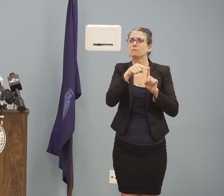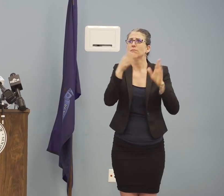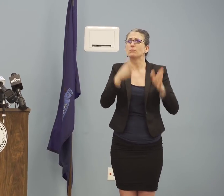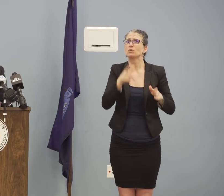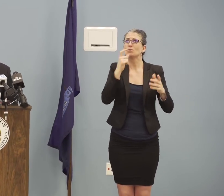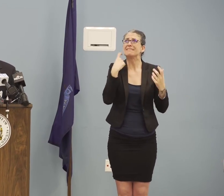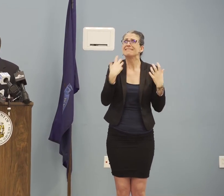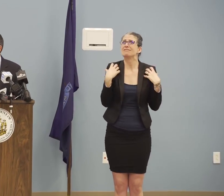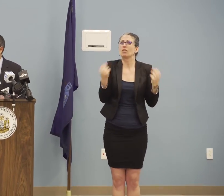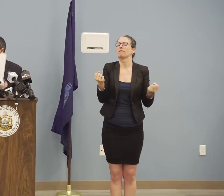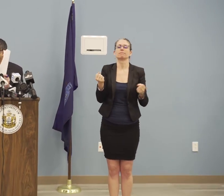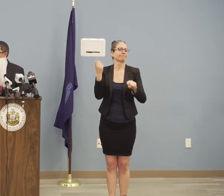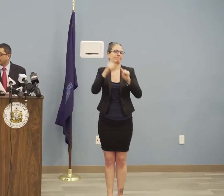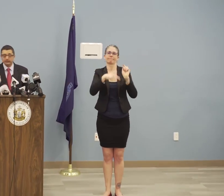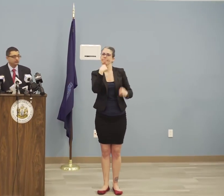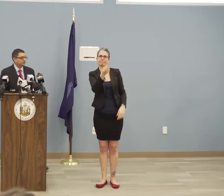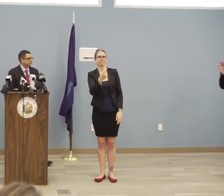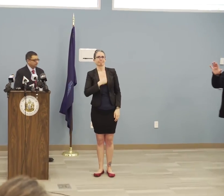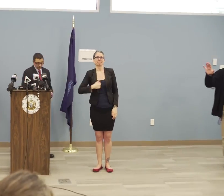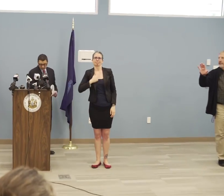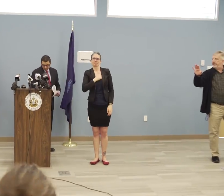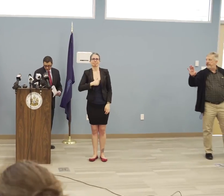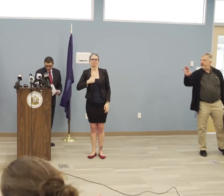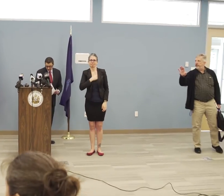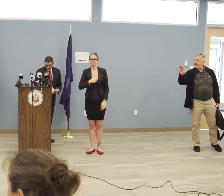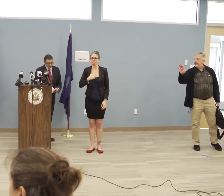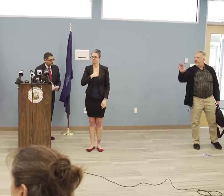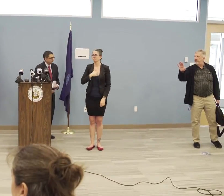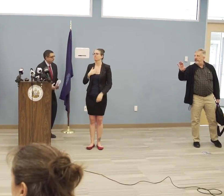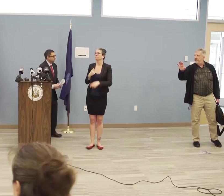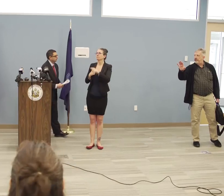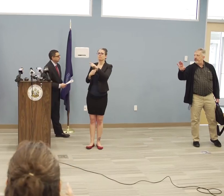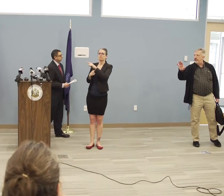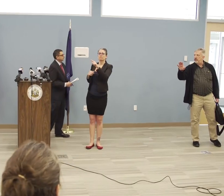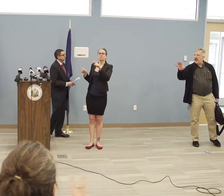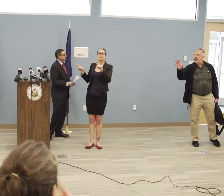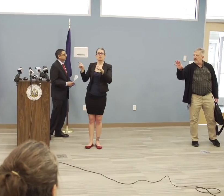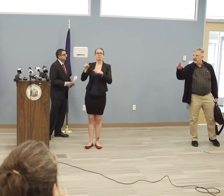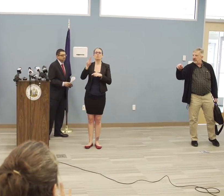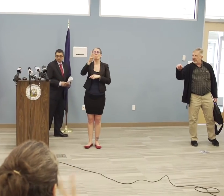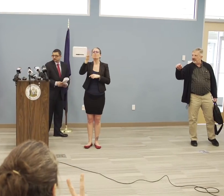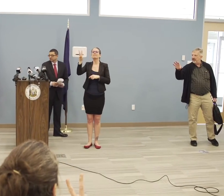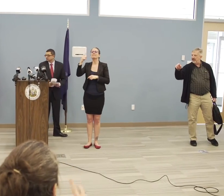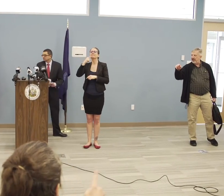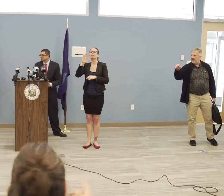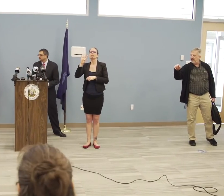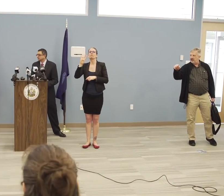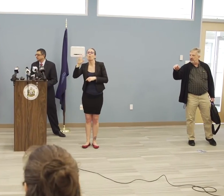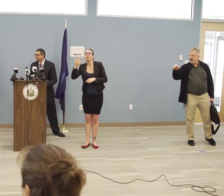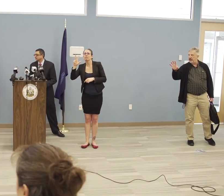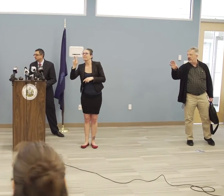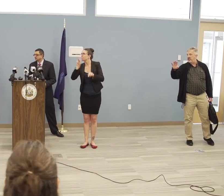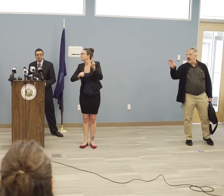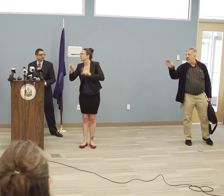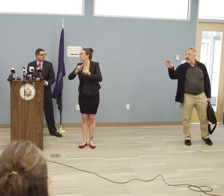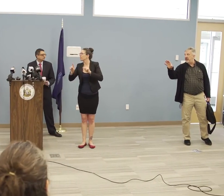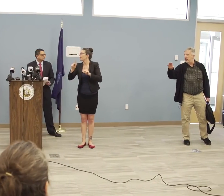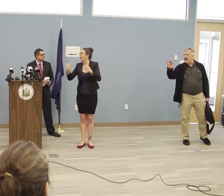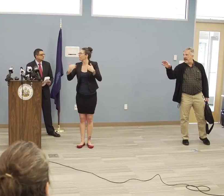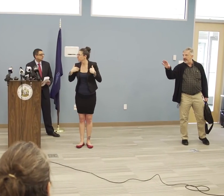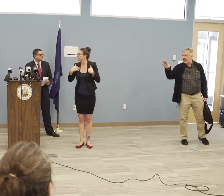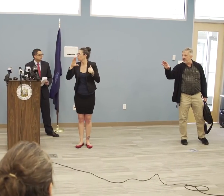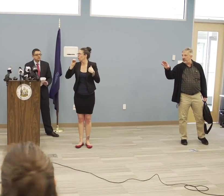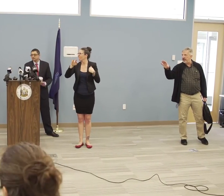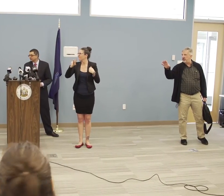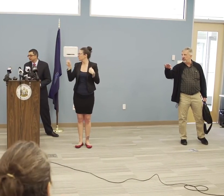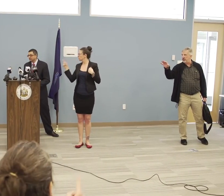Unfortunately not. Thank you very much, everyone. All the best. Your website is saying 43 cases. I'll double check that. Because it may be